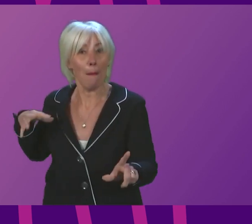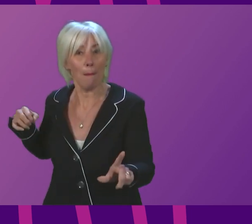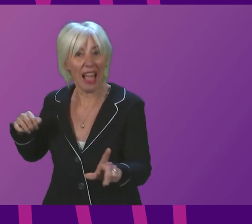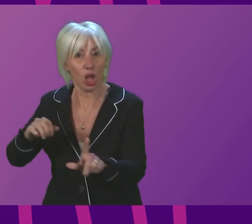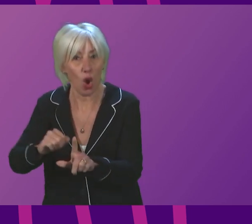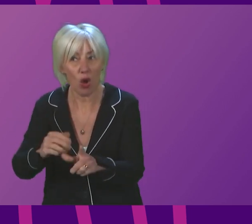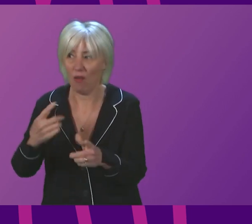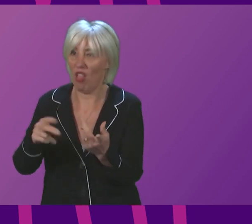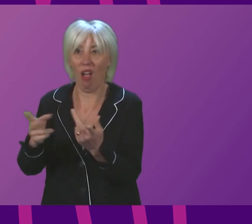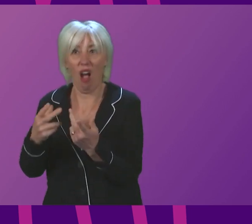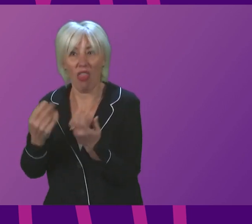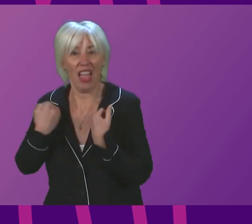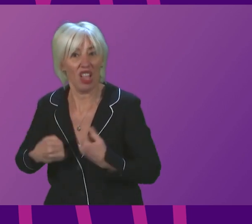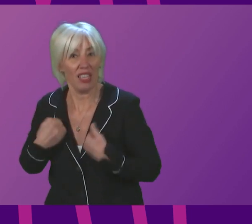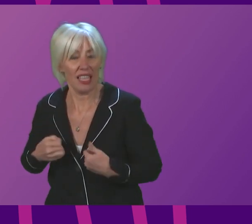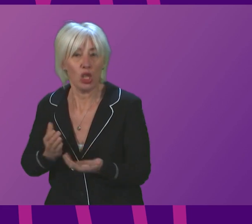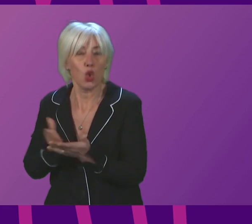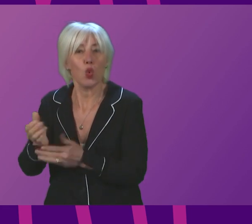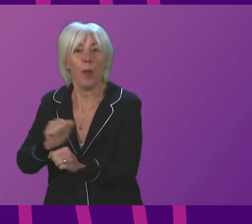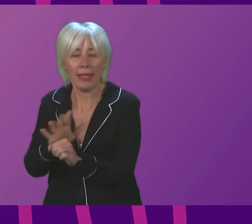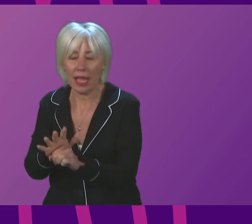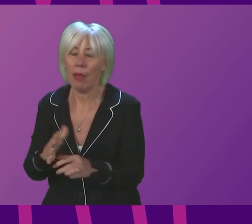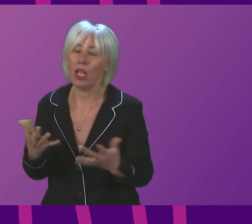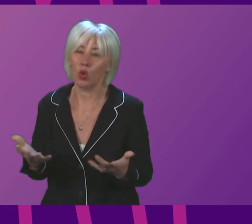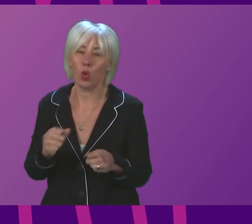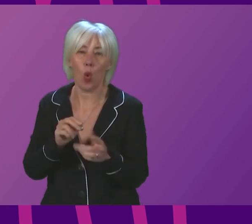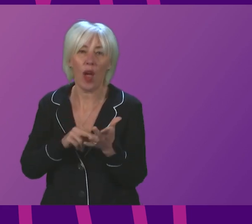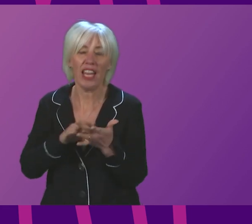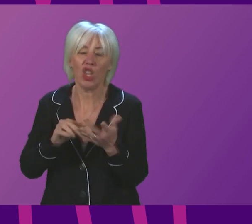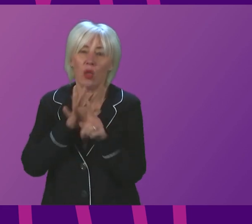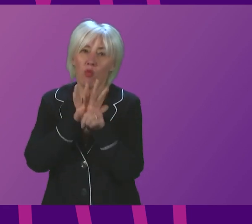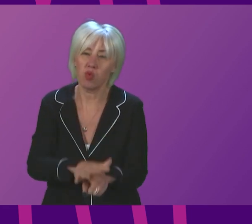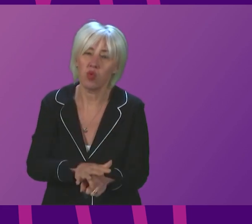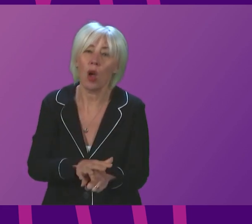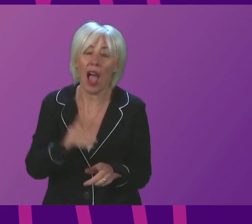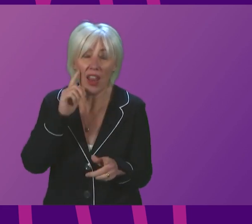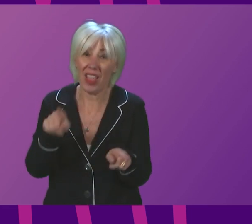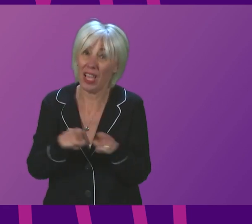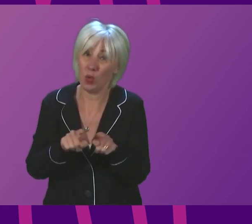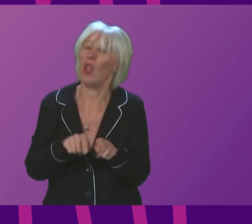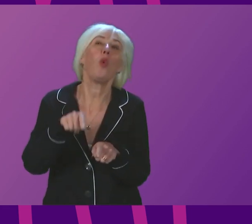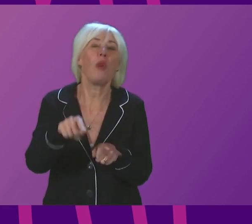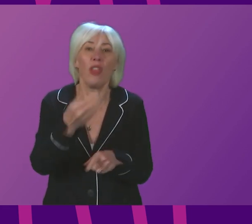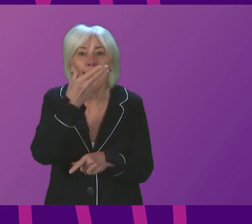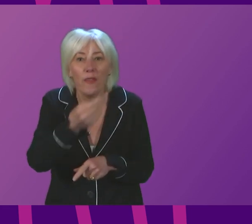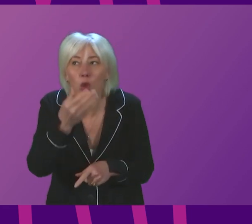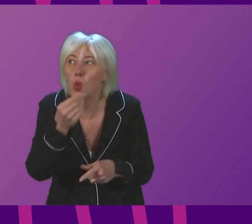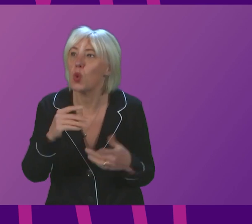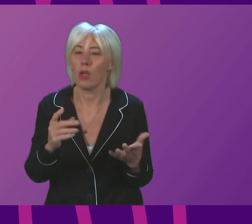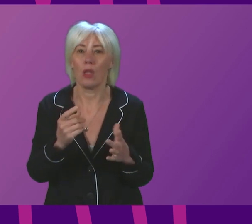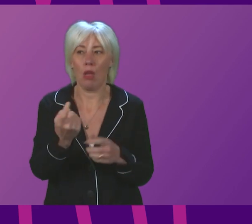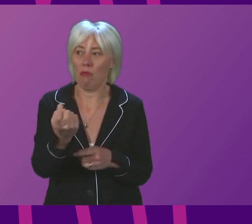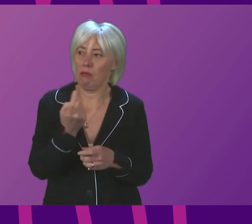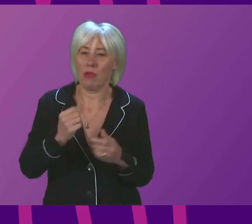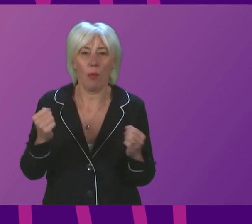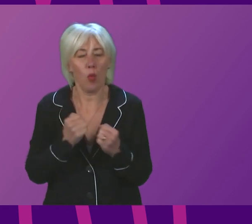work created during the pandemic. On top of all of that, the NHS may soon face additional pressures, for example, from flu as we head further